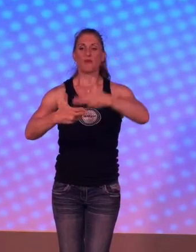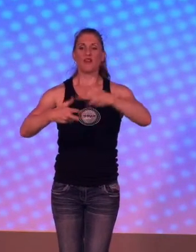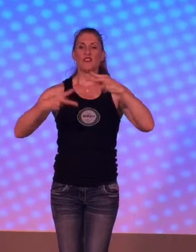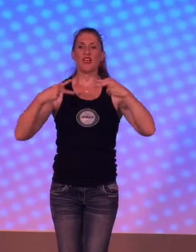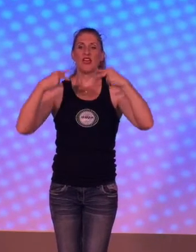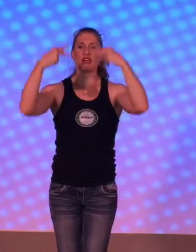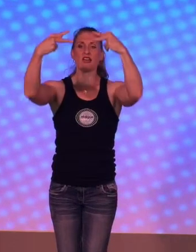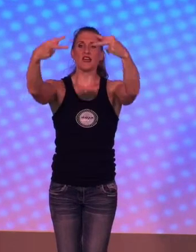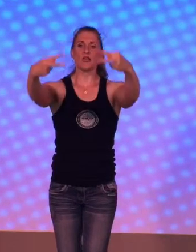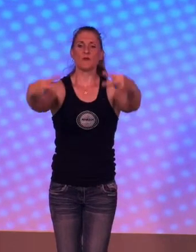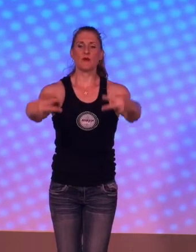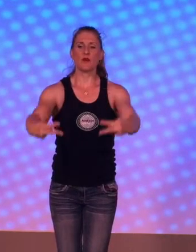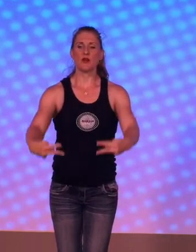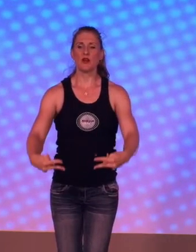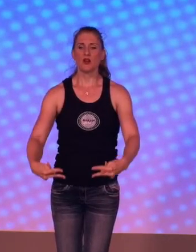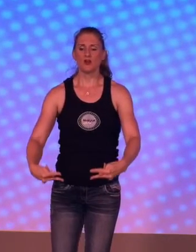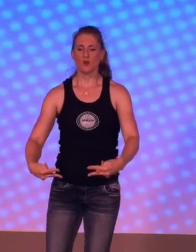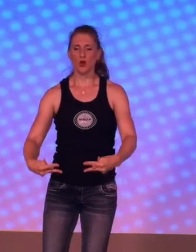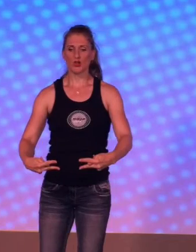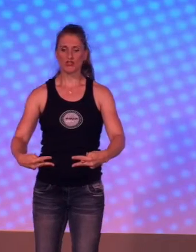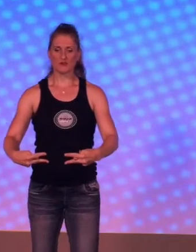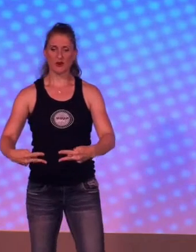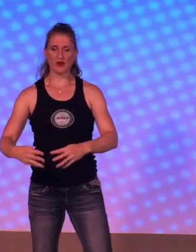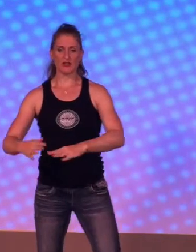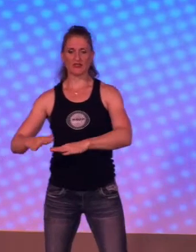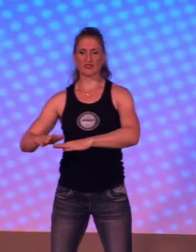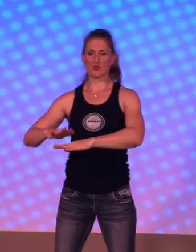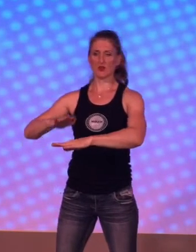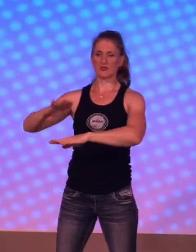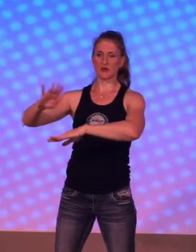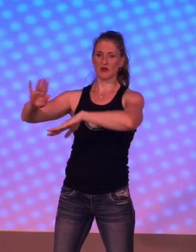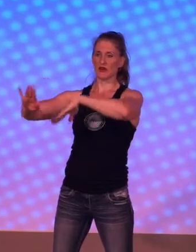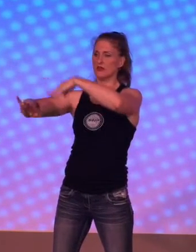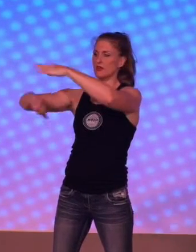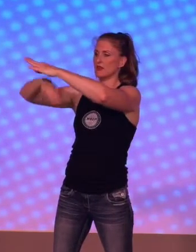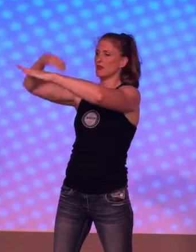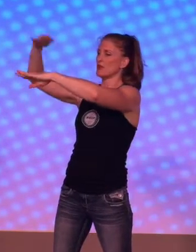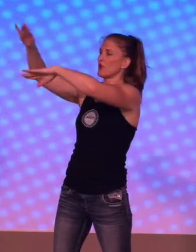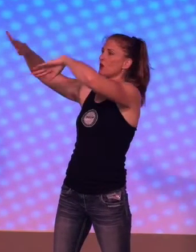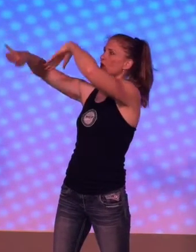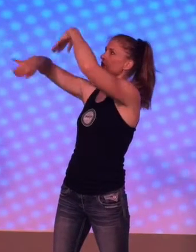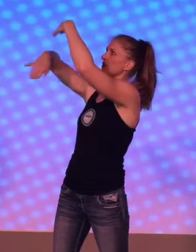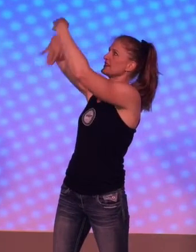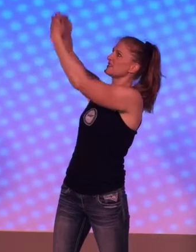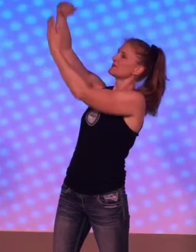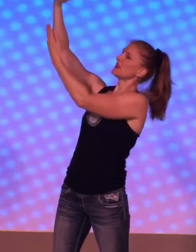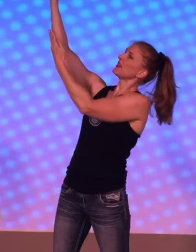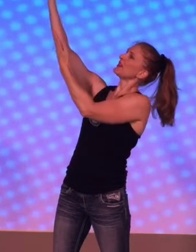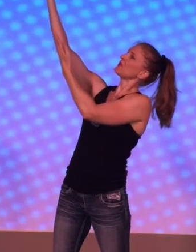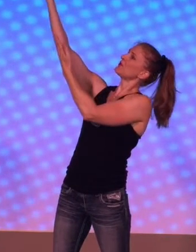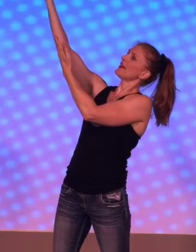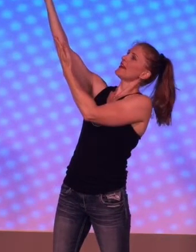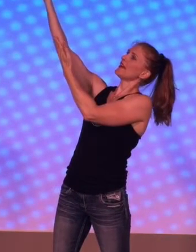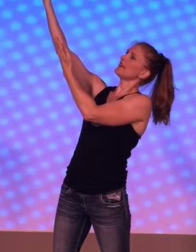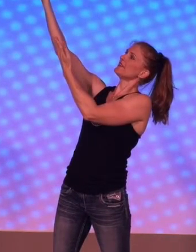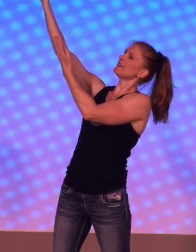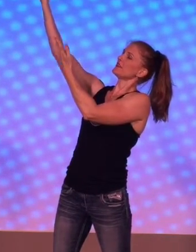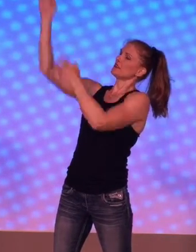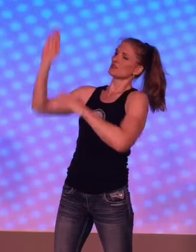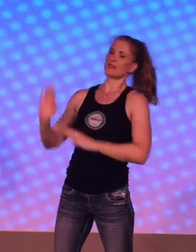but the helper. For Holy Spirit. This is Holy Spirit. The Holy Spirit. Try